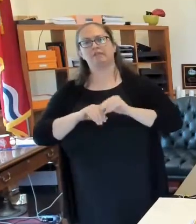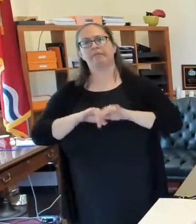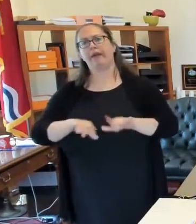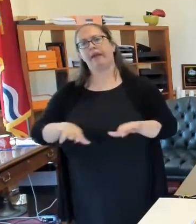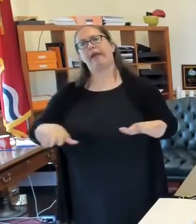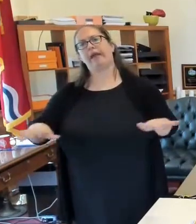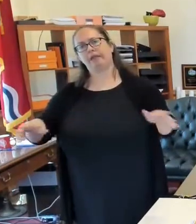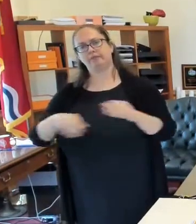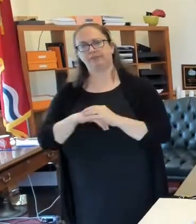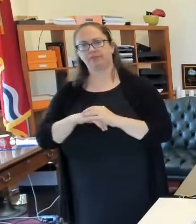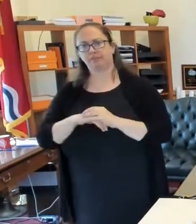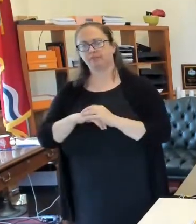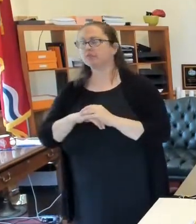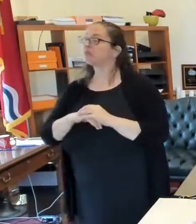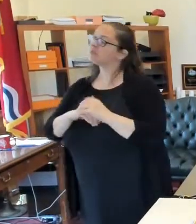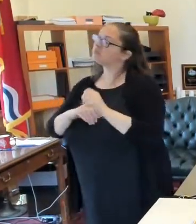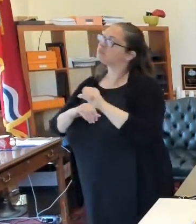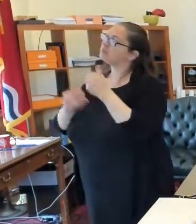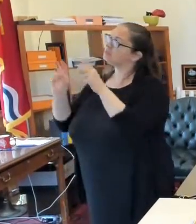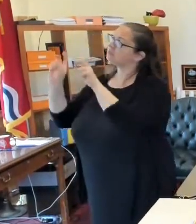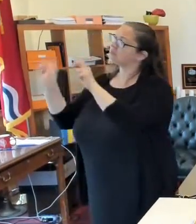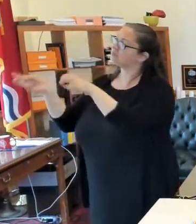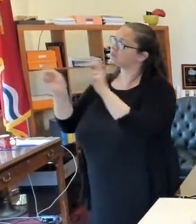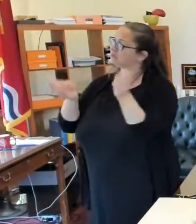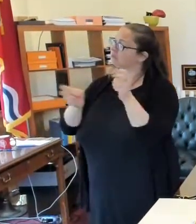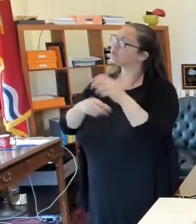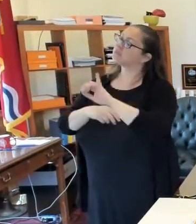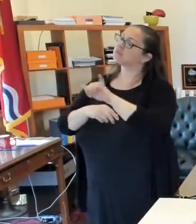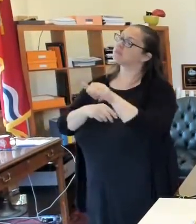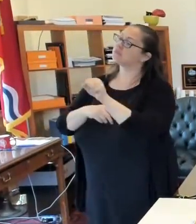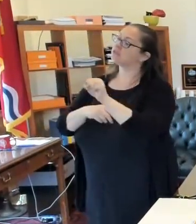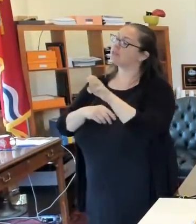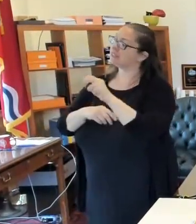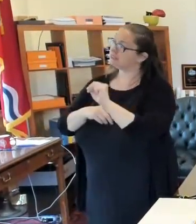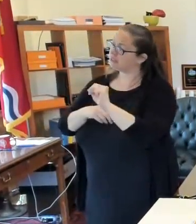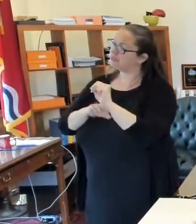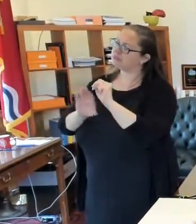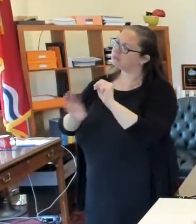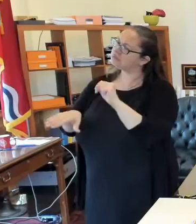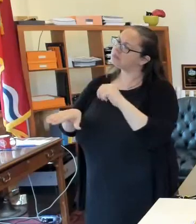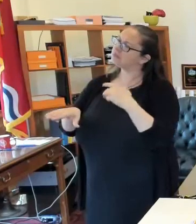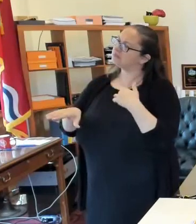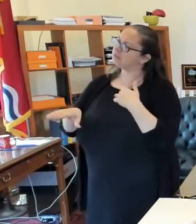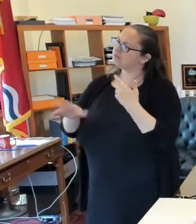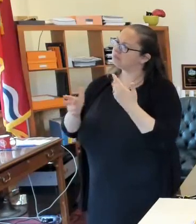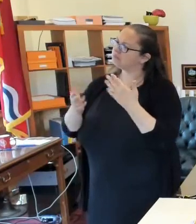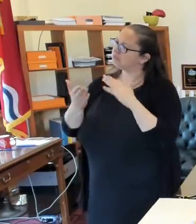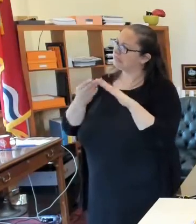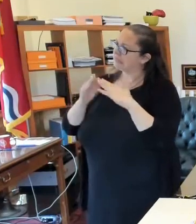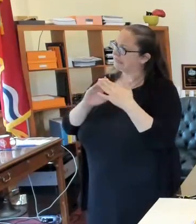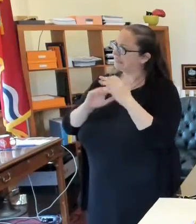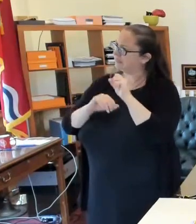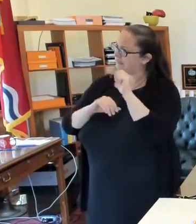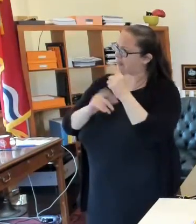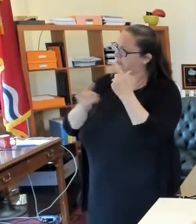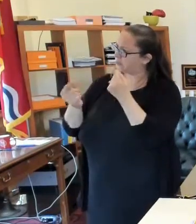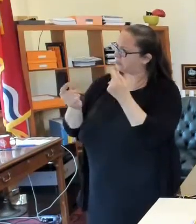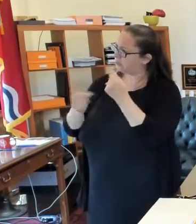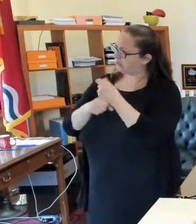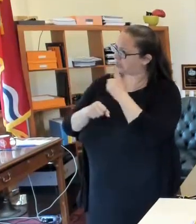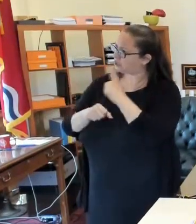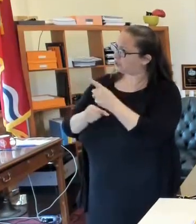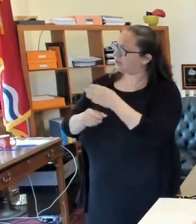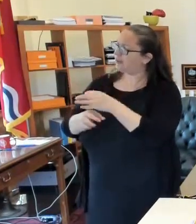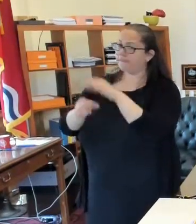So on a couple of other topics, we've got a question from Jason and asks, what is the city of St. Louis doing to make sure that voting will be